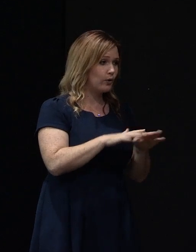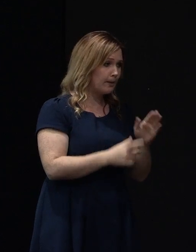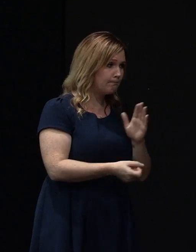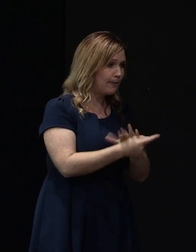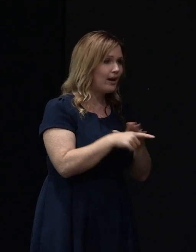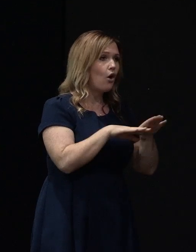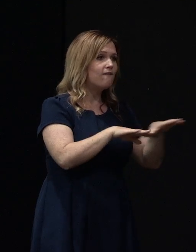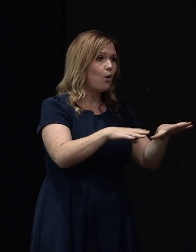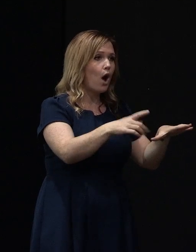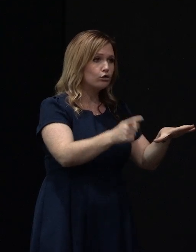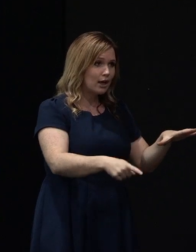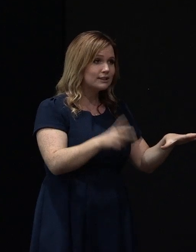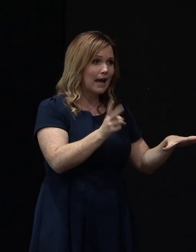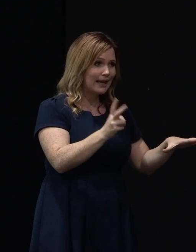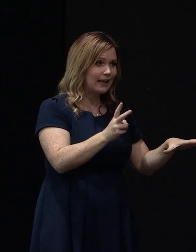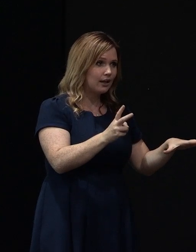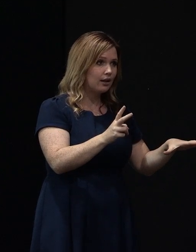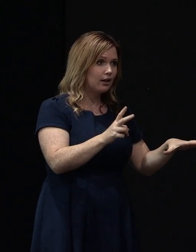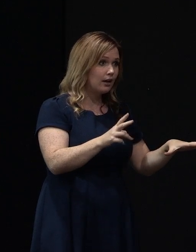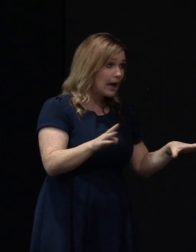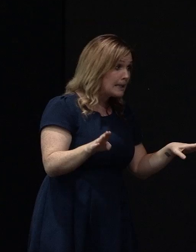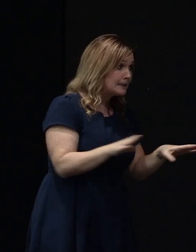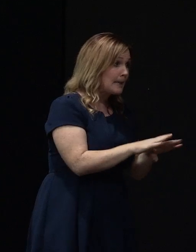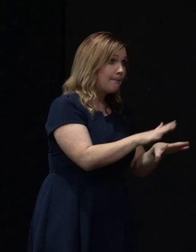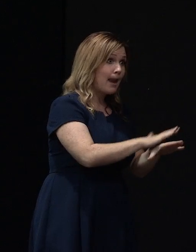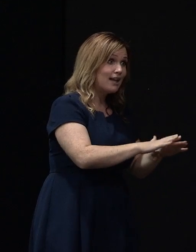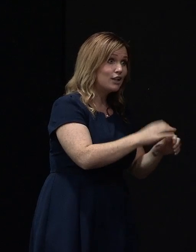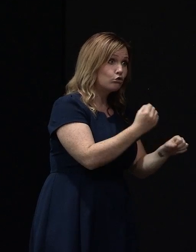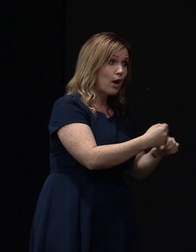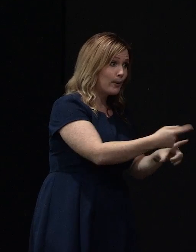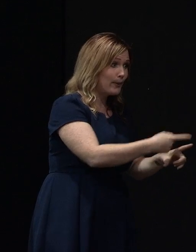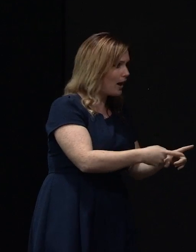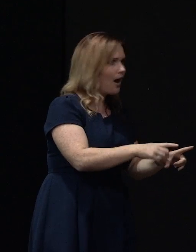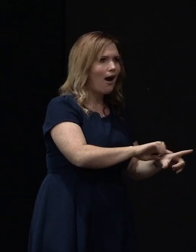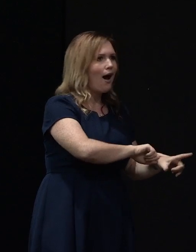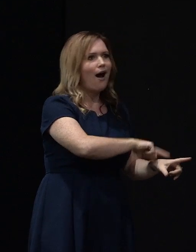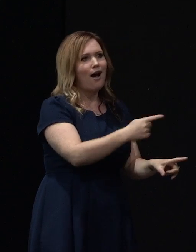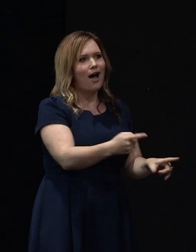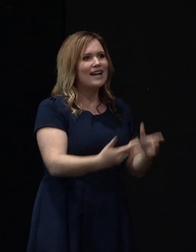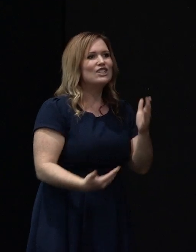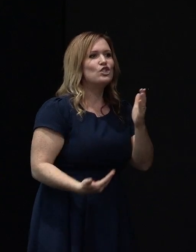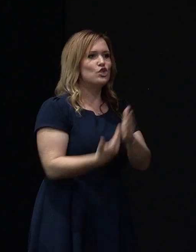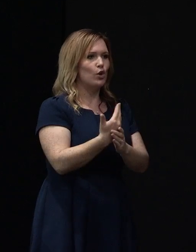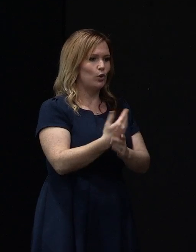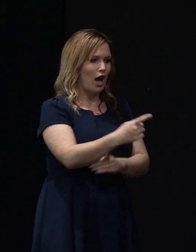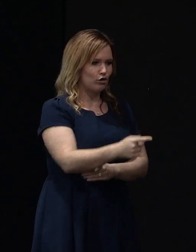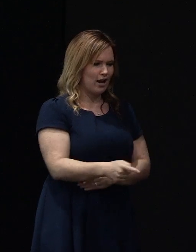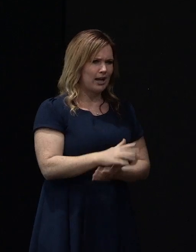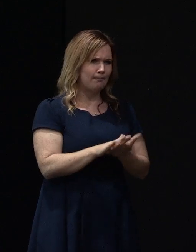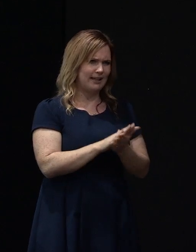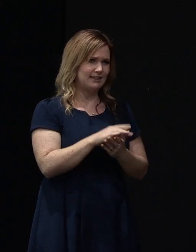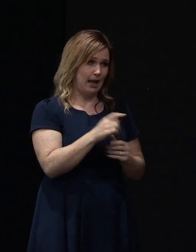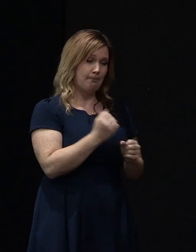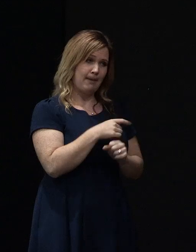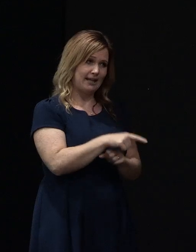cracked again, but it didn't crack where the grout was, it cracked elsewhere. So it clearly put back, renewed